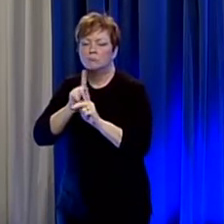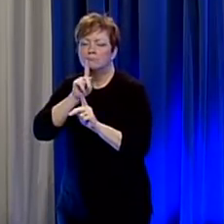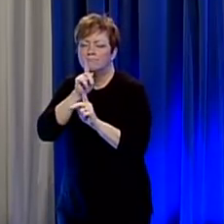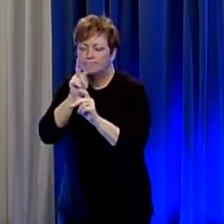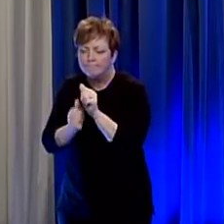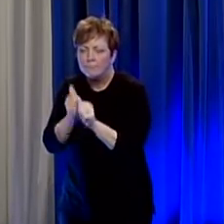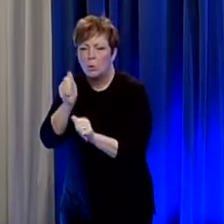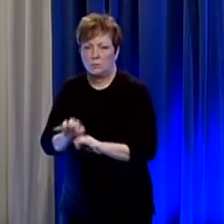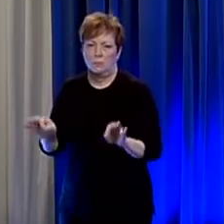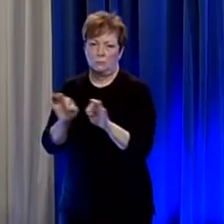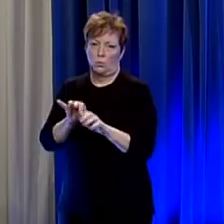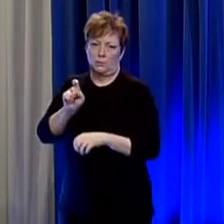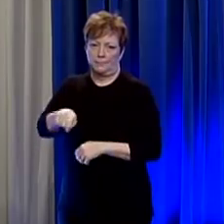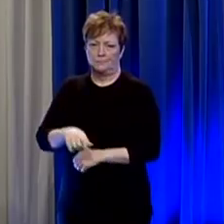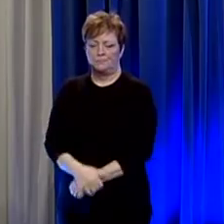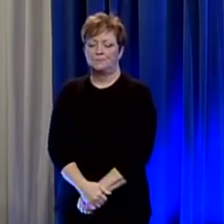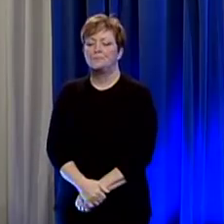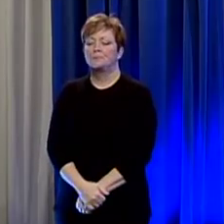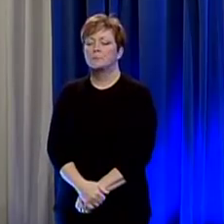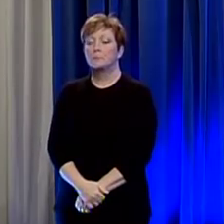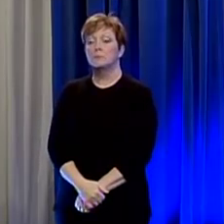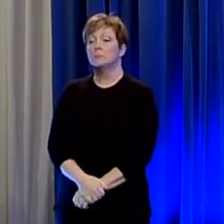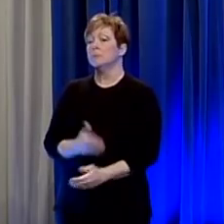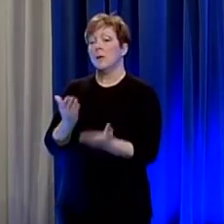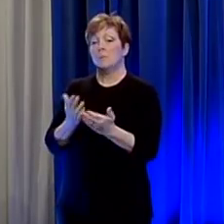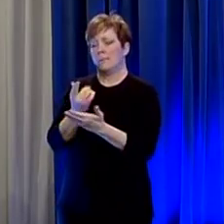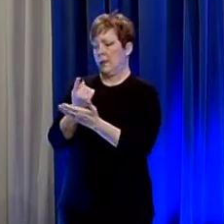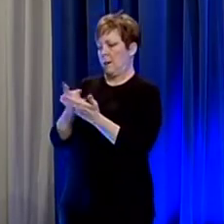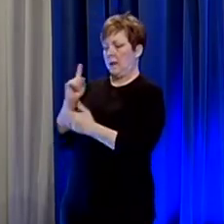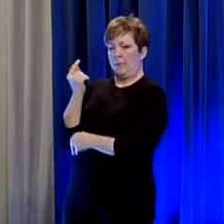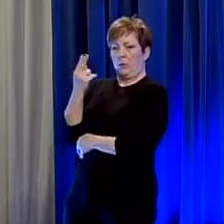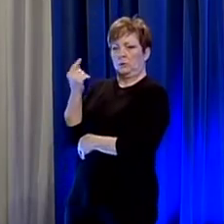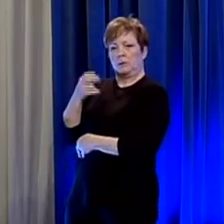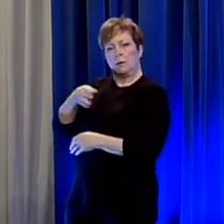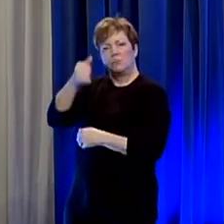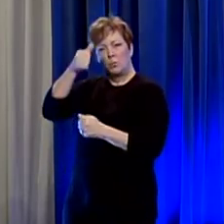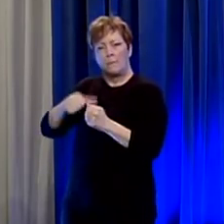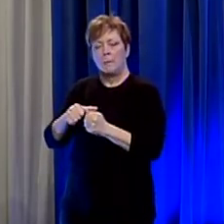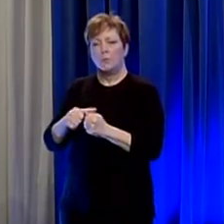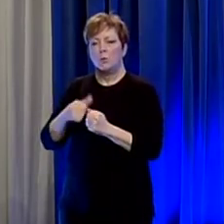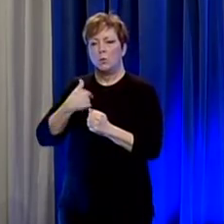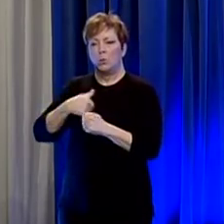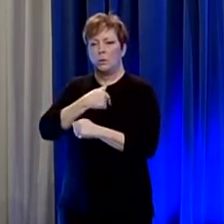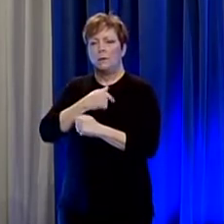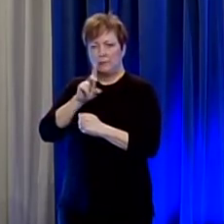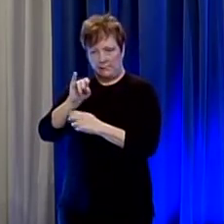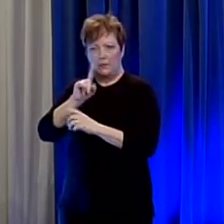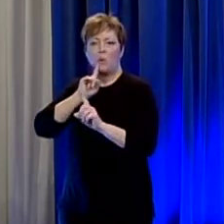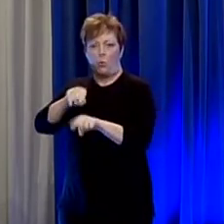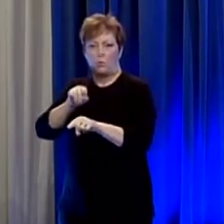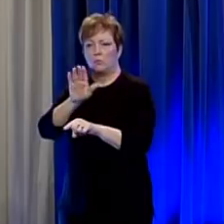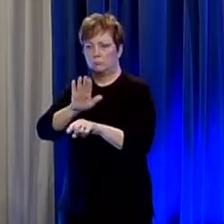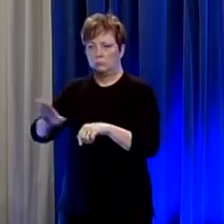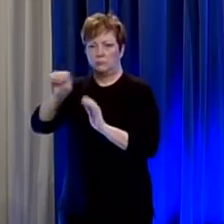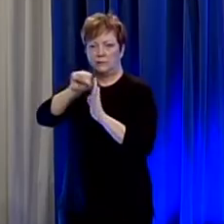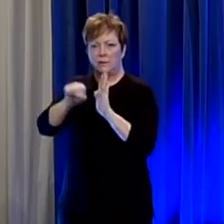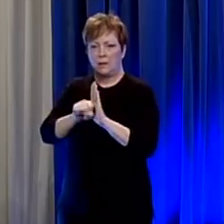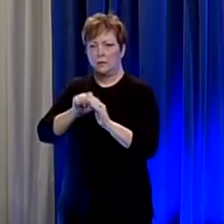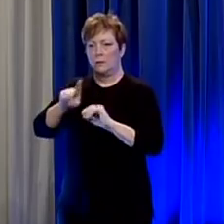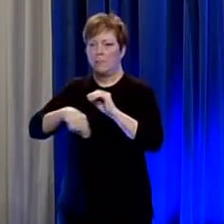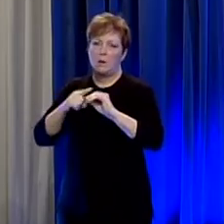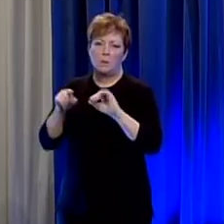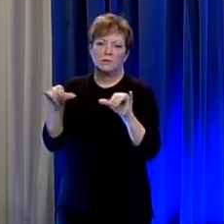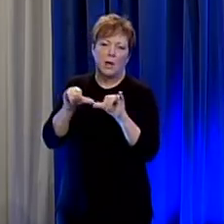it you may remember last thursday we issued health orders for the entire state related to the size of gatherings